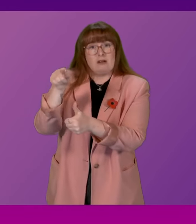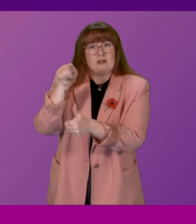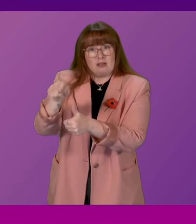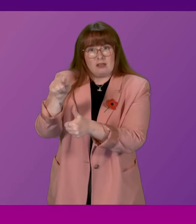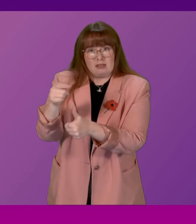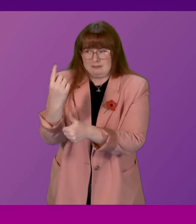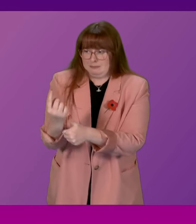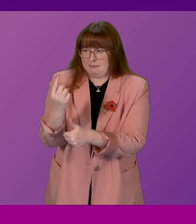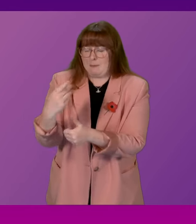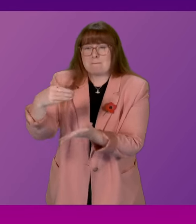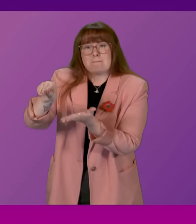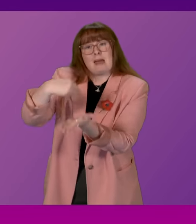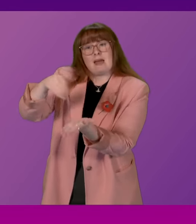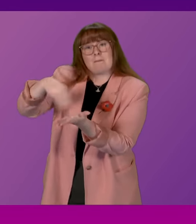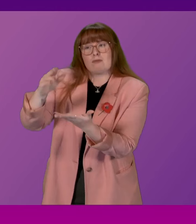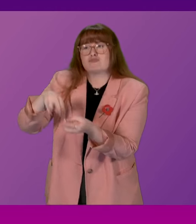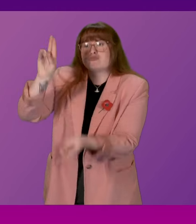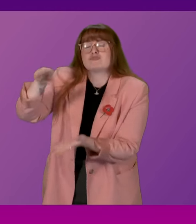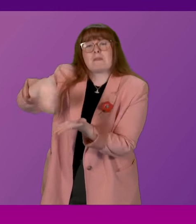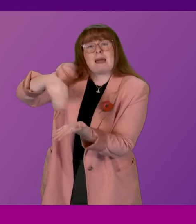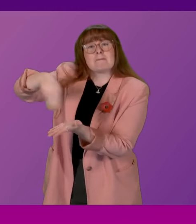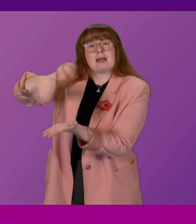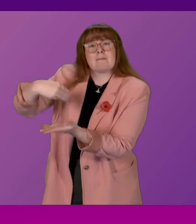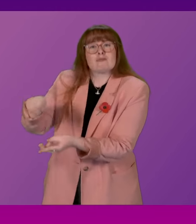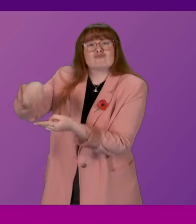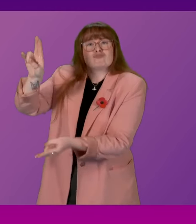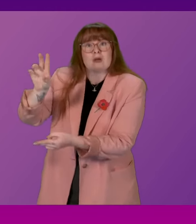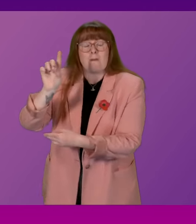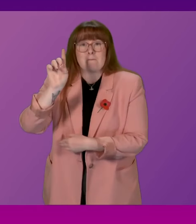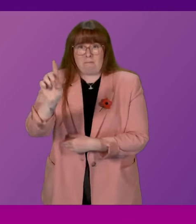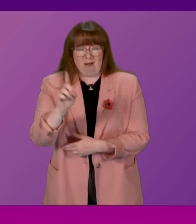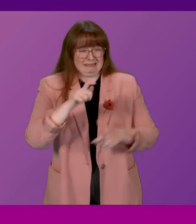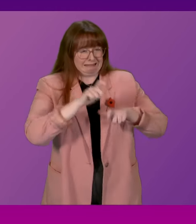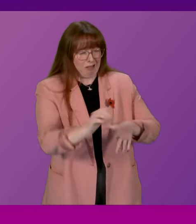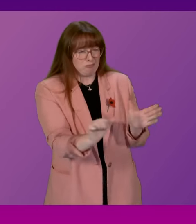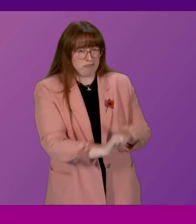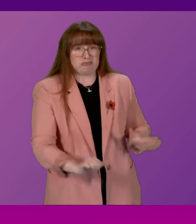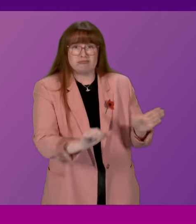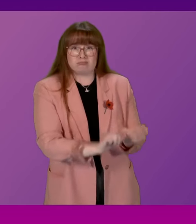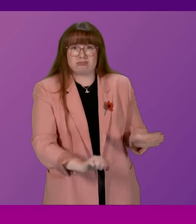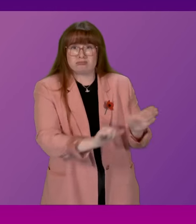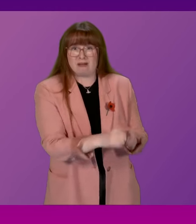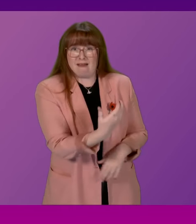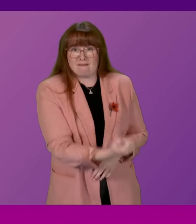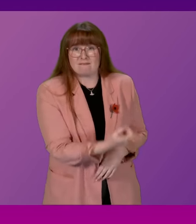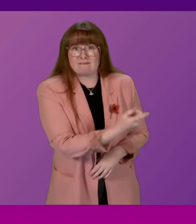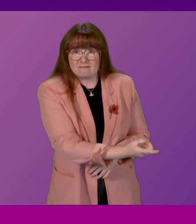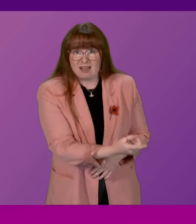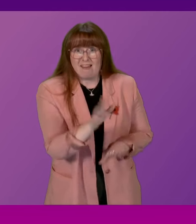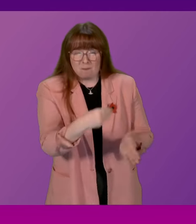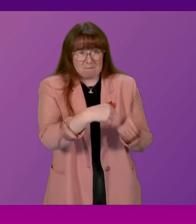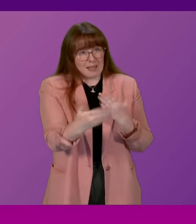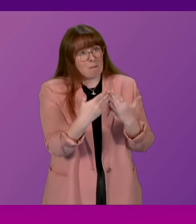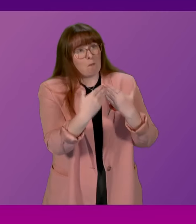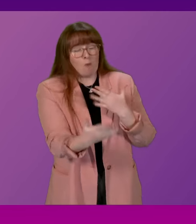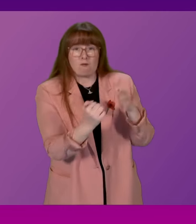themselves, paying themselves vast amounts of money, where there are existing failures and customers to be asked to pay even more for the infrastructure?